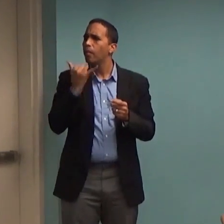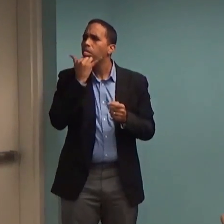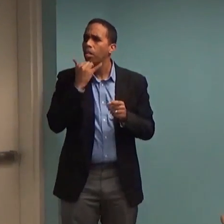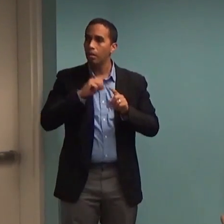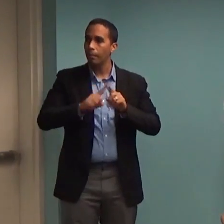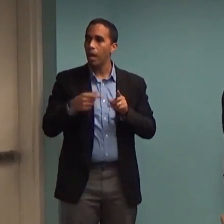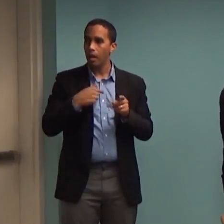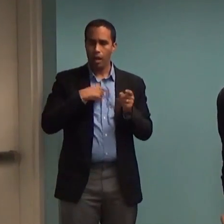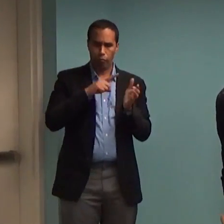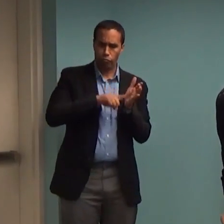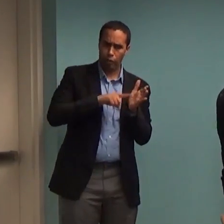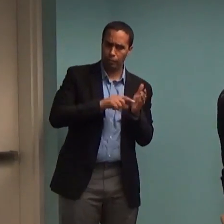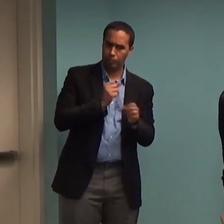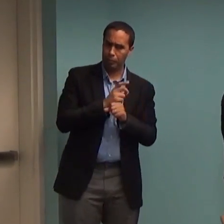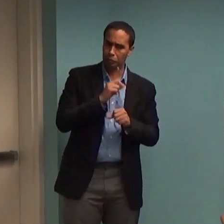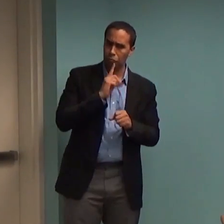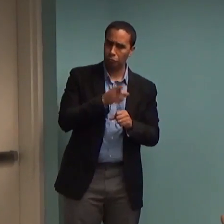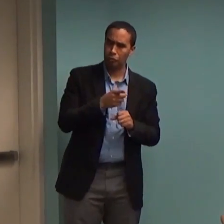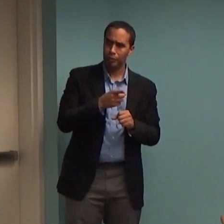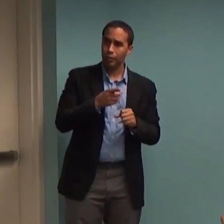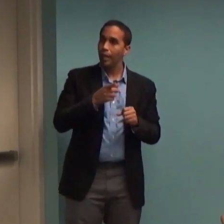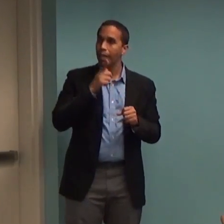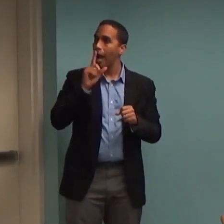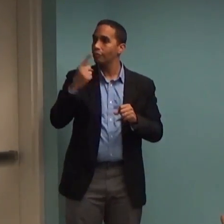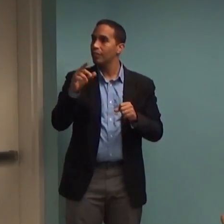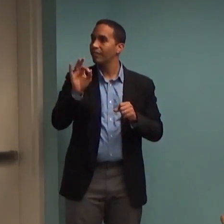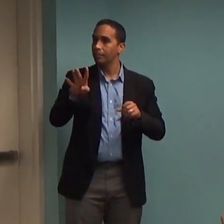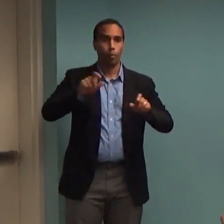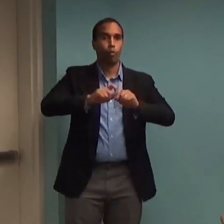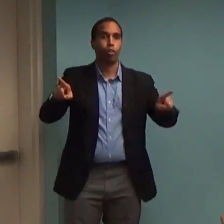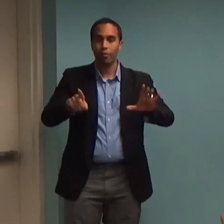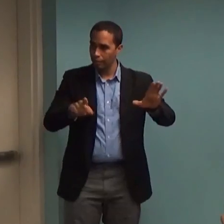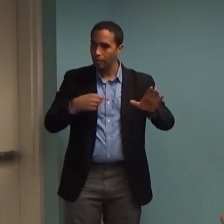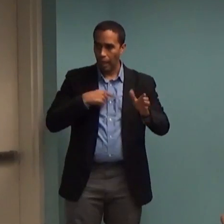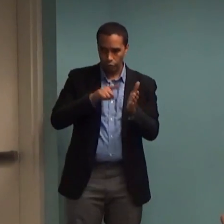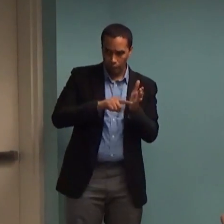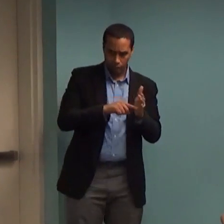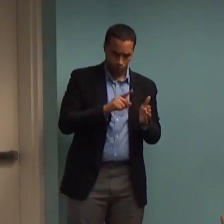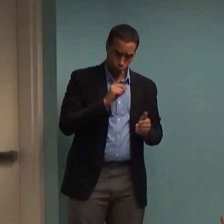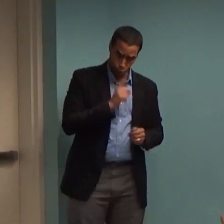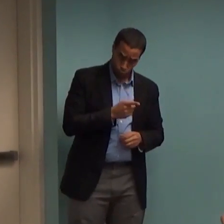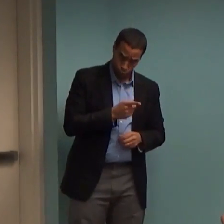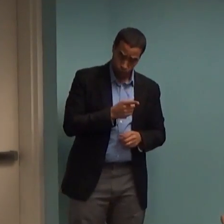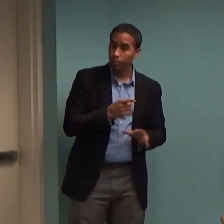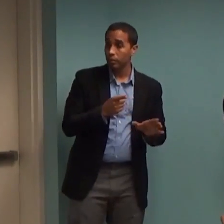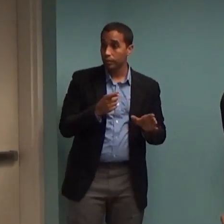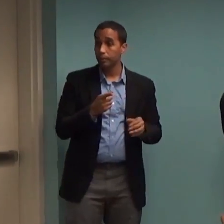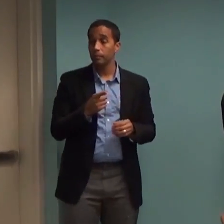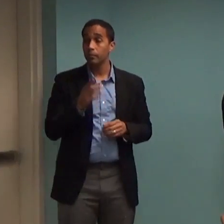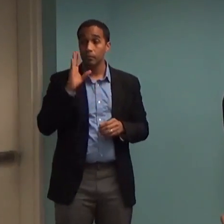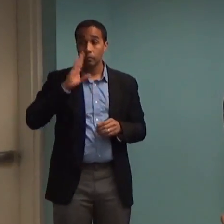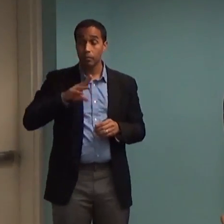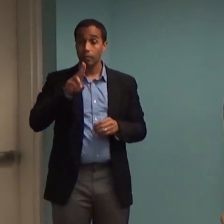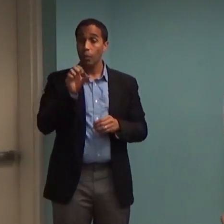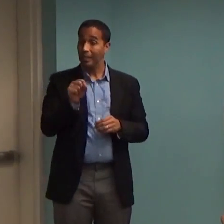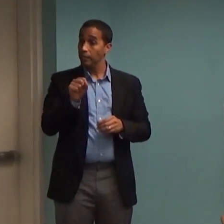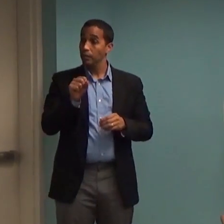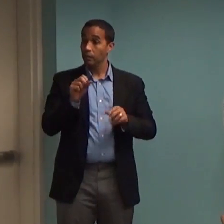I just shared it kind of wildly on Facebook. But even though the U.S. population is only about 5% of the world, we